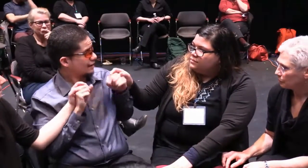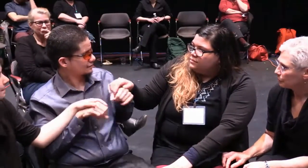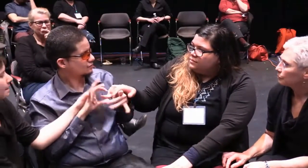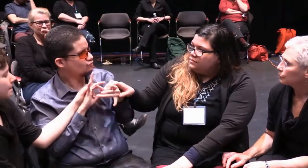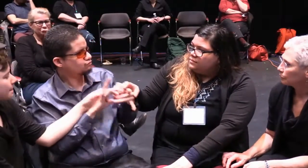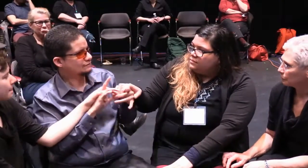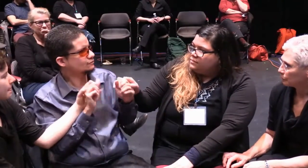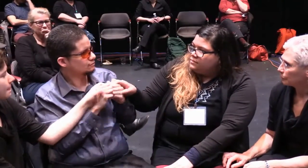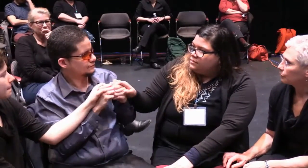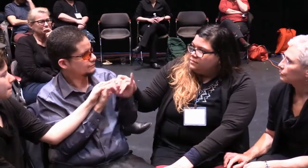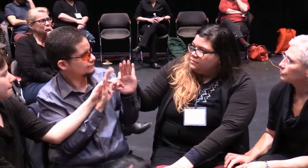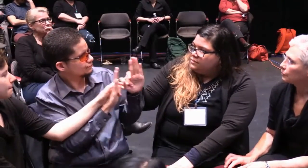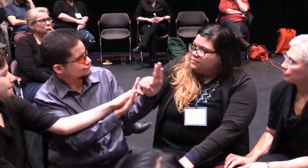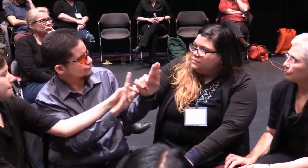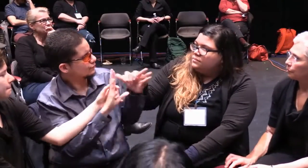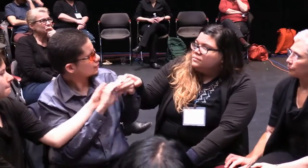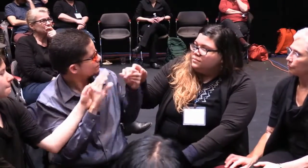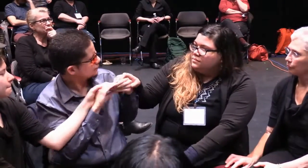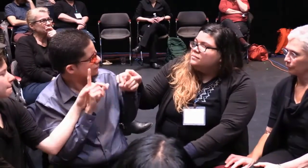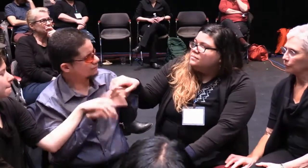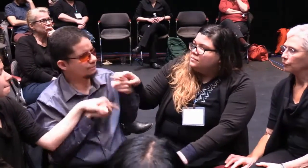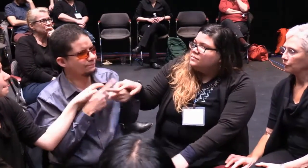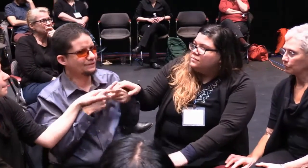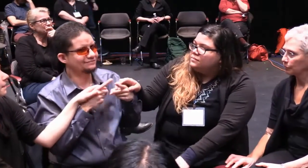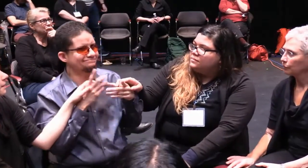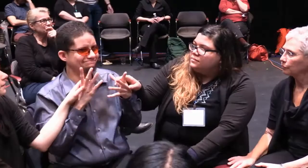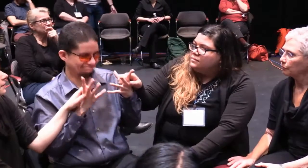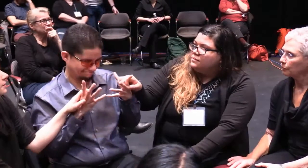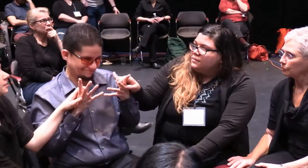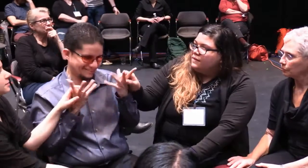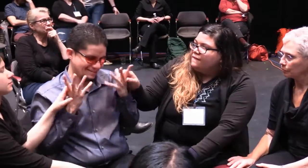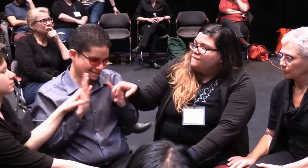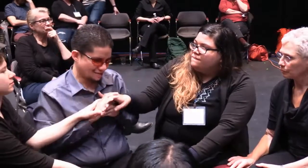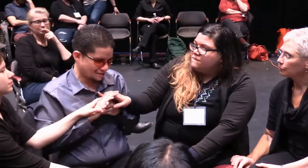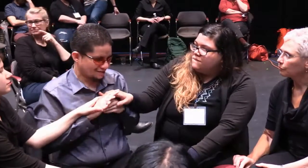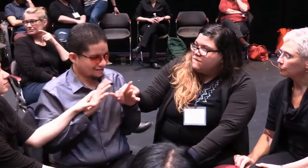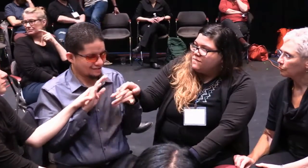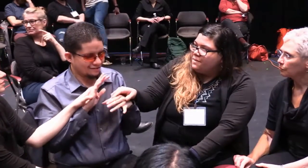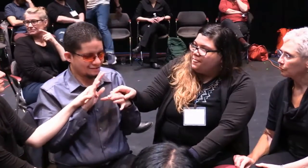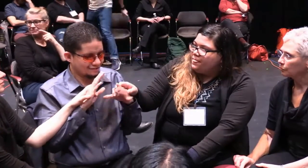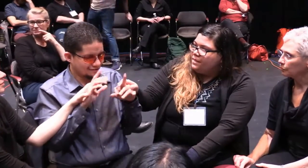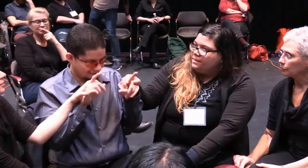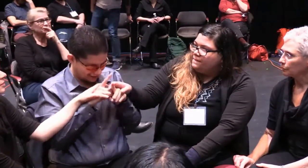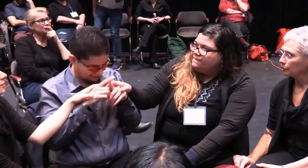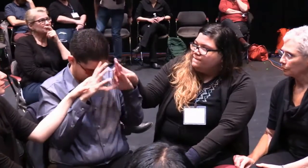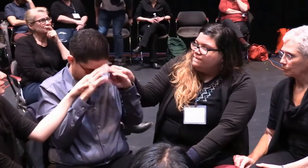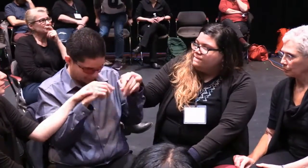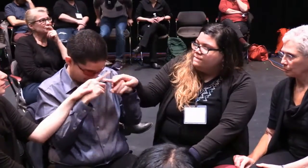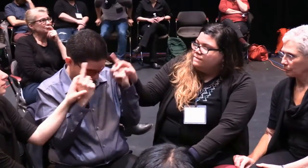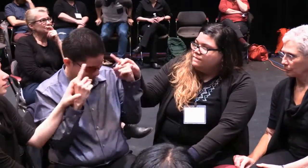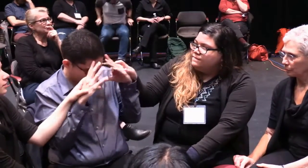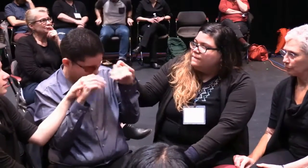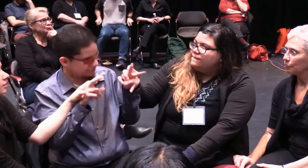This is Jasper. Boy, man, I related to that. Whew. Yeah.